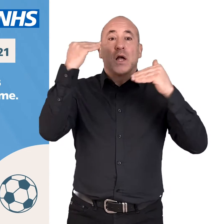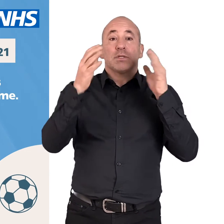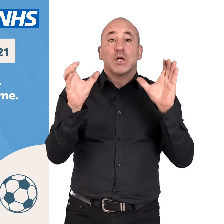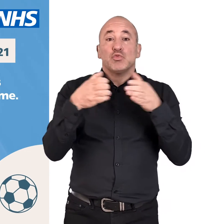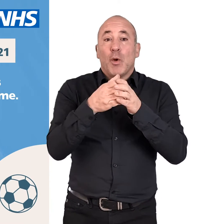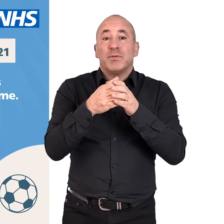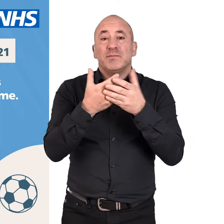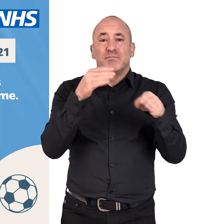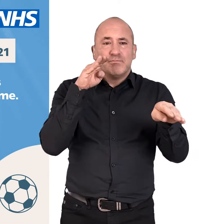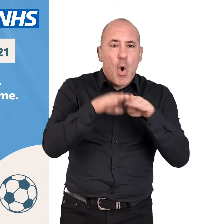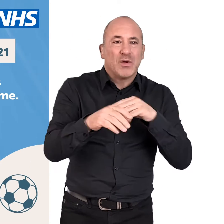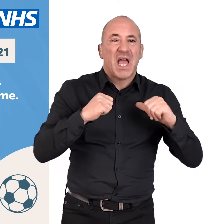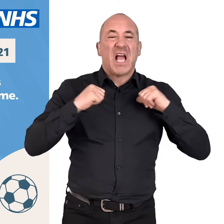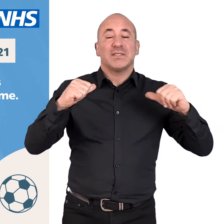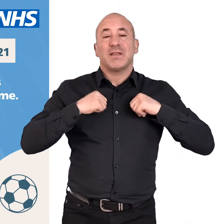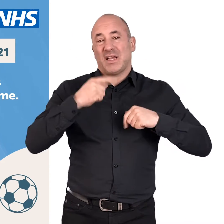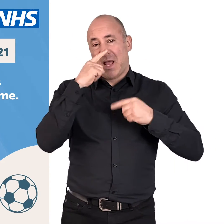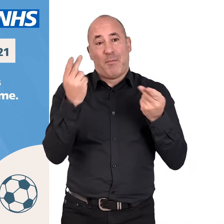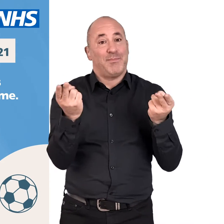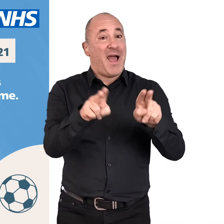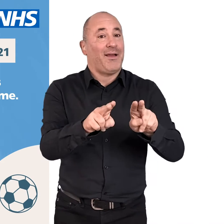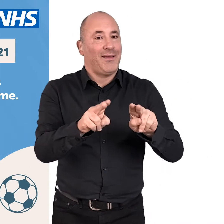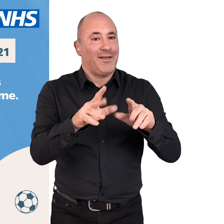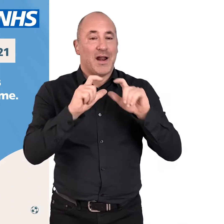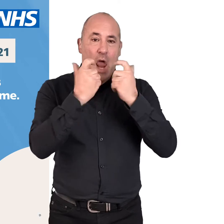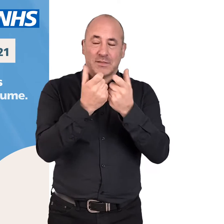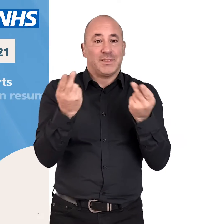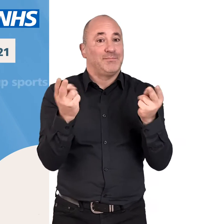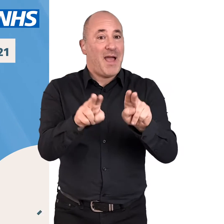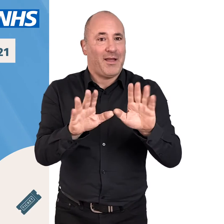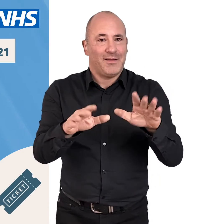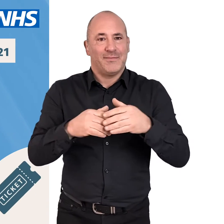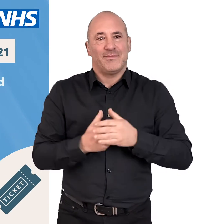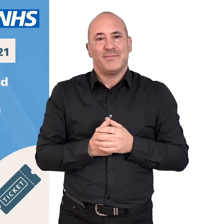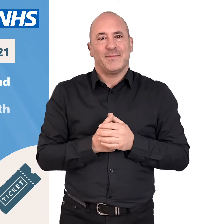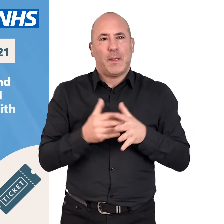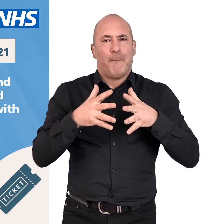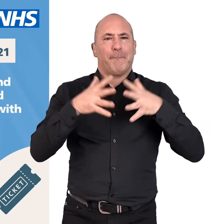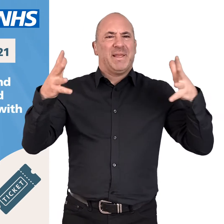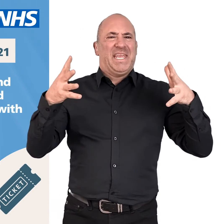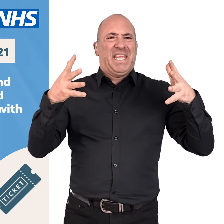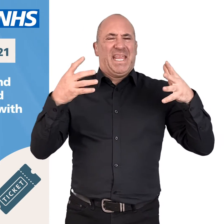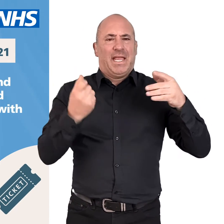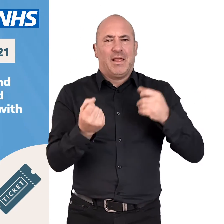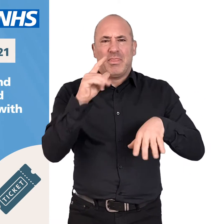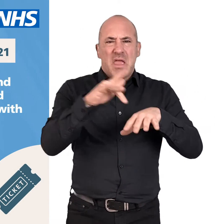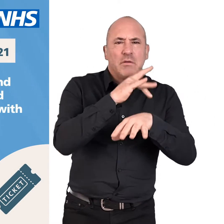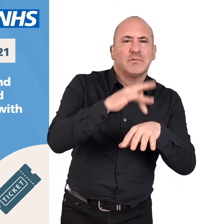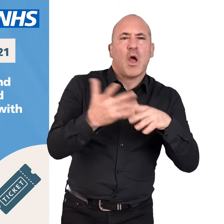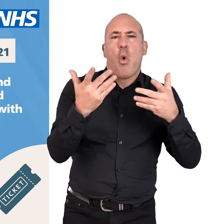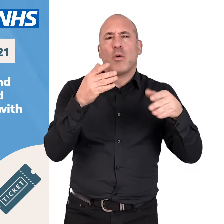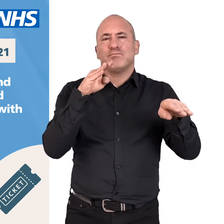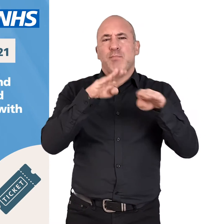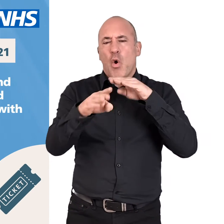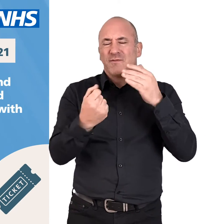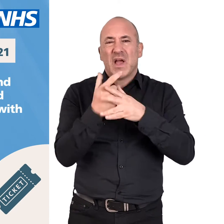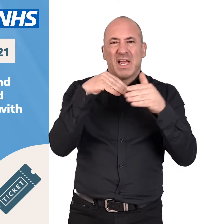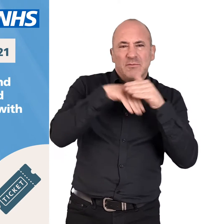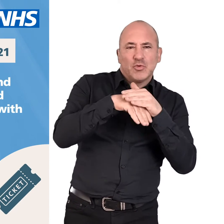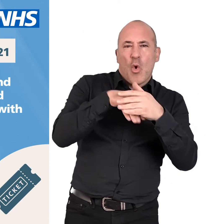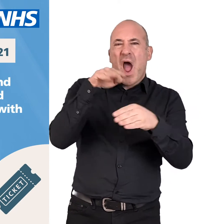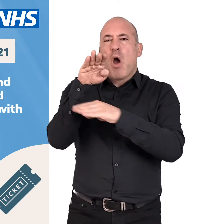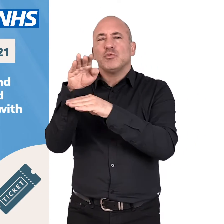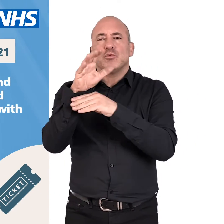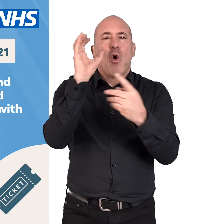adult group sports and exercise classes can resume. Some larger performances and sporting events